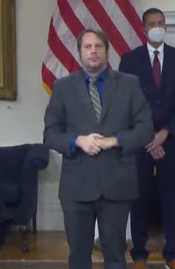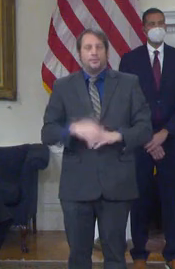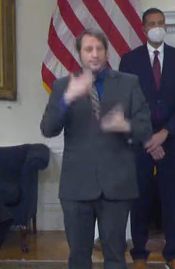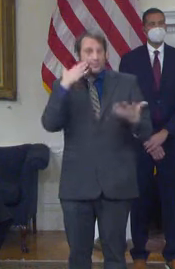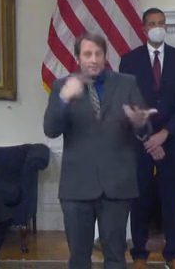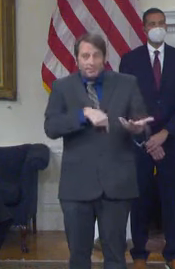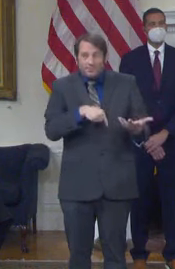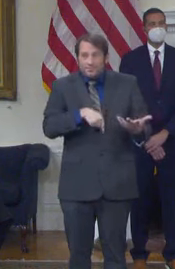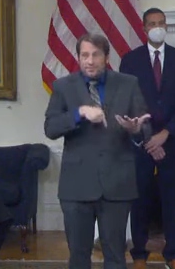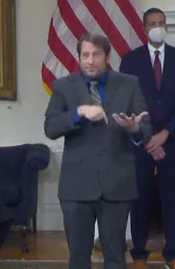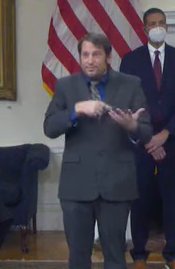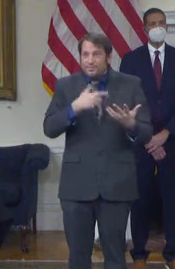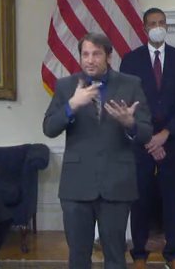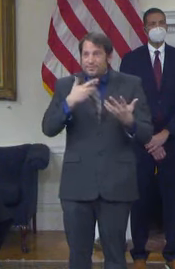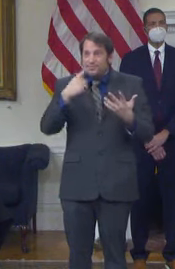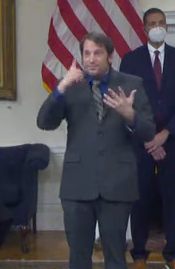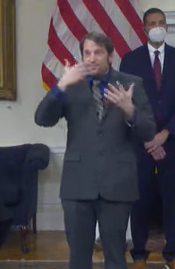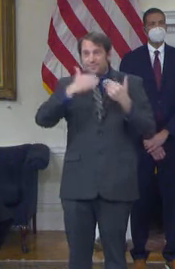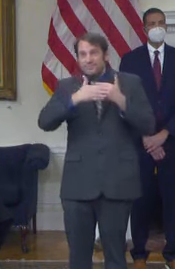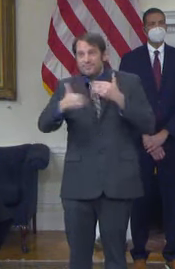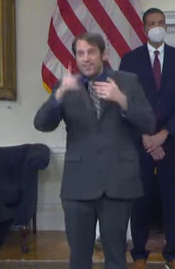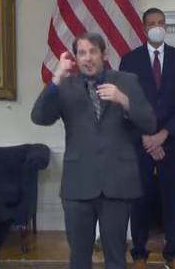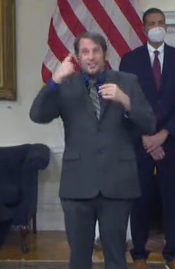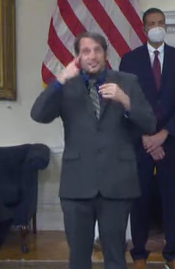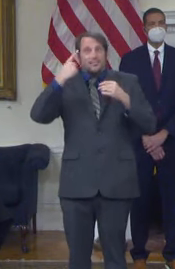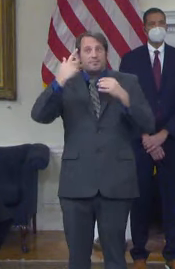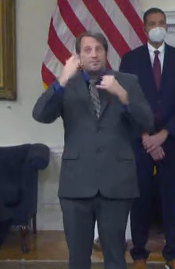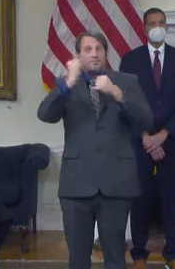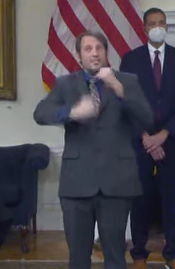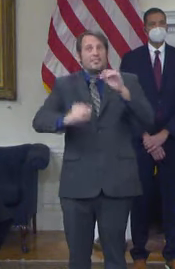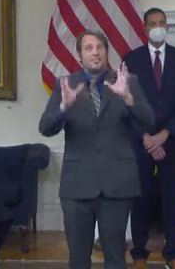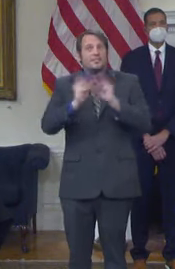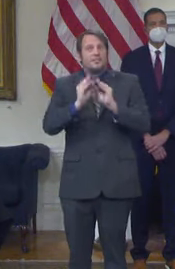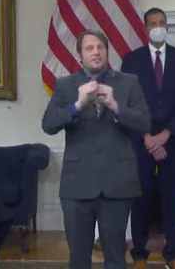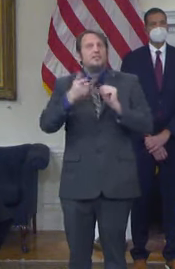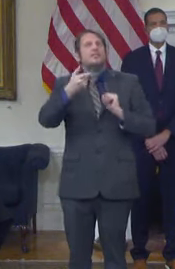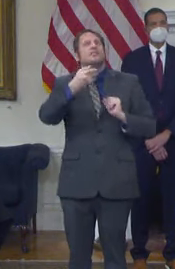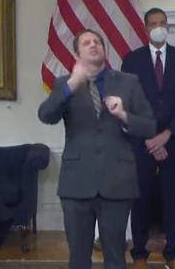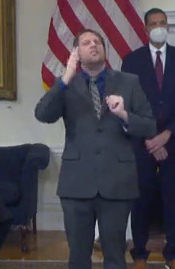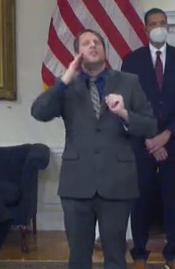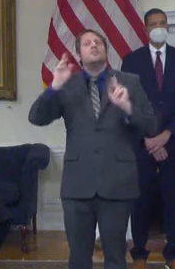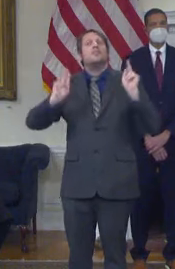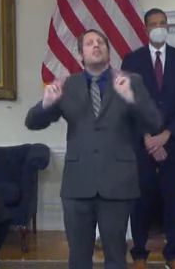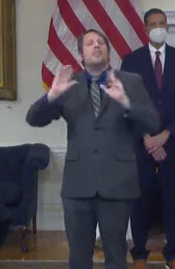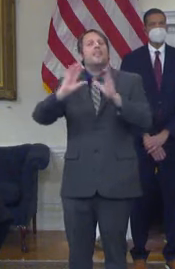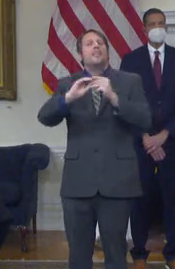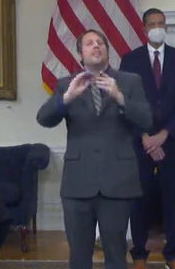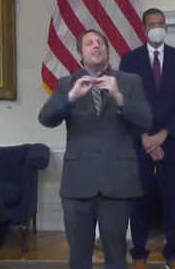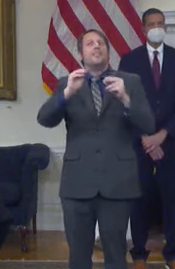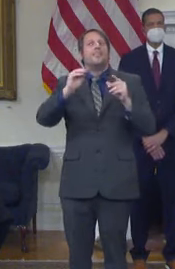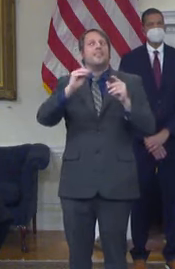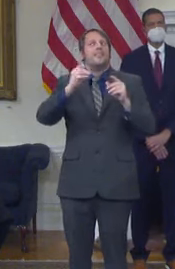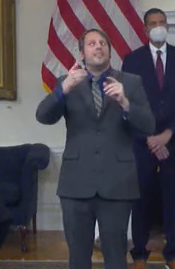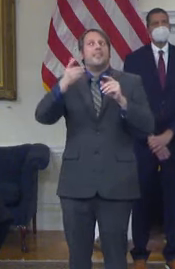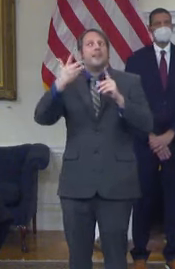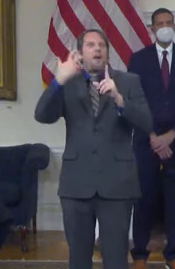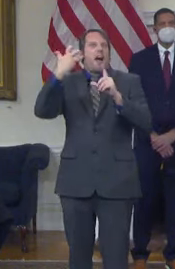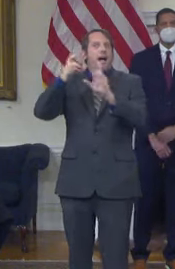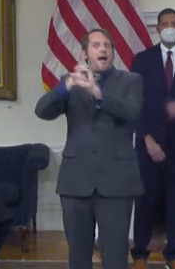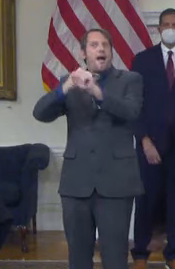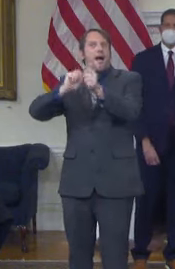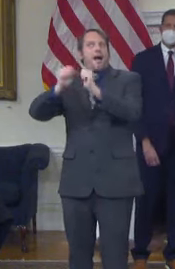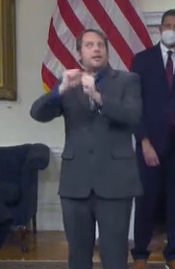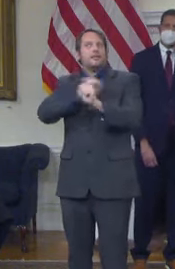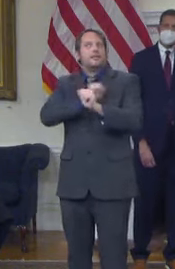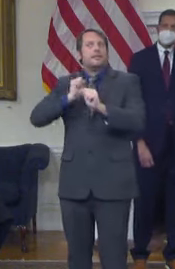about some overtures and encouragement for you to run for U.S. Senate? Do you have any thoughts about doing that? Are